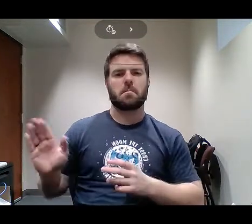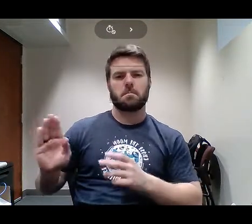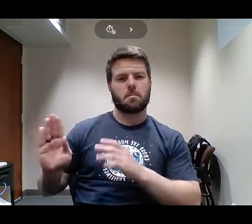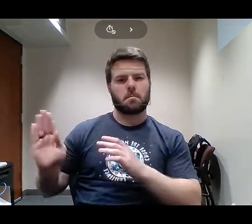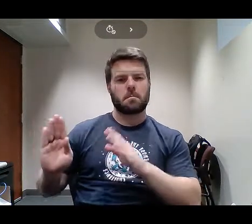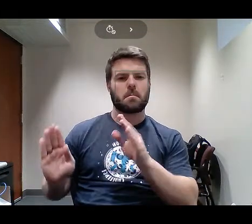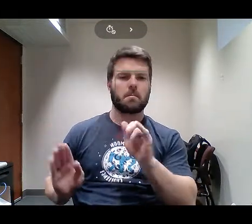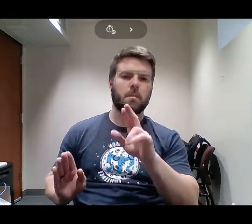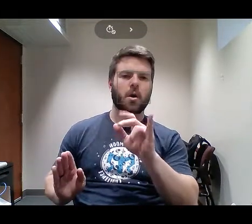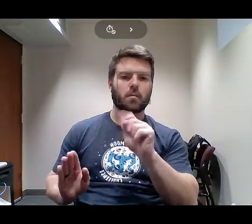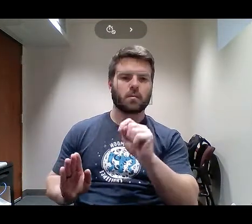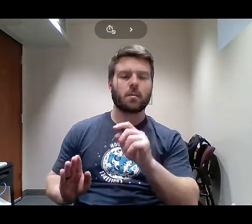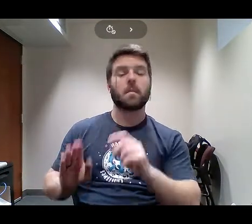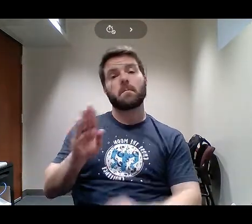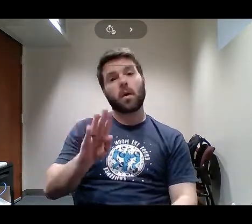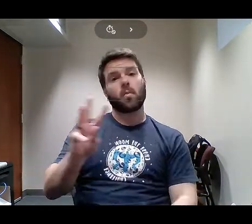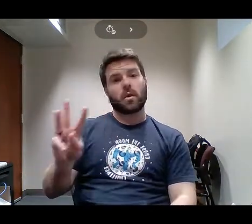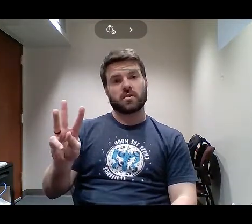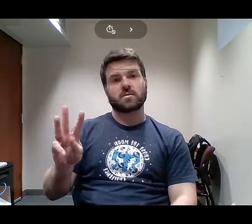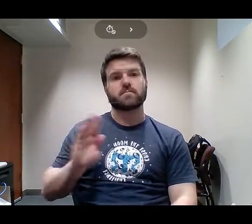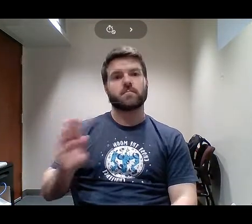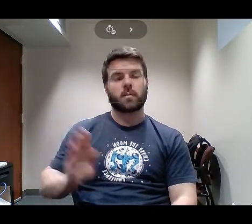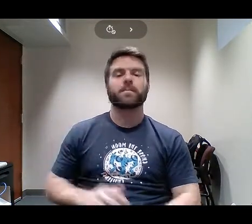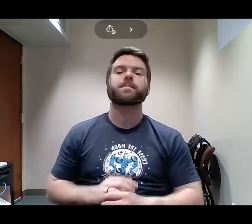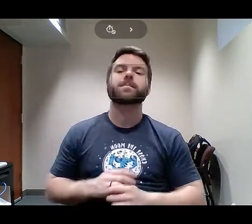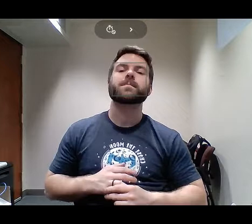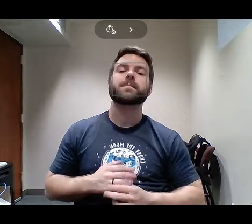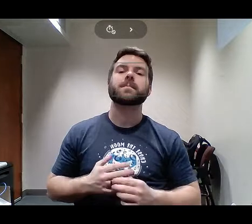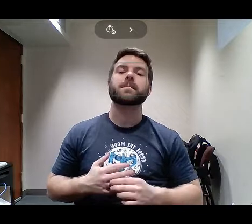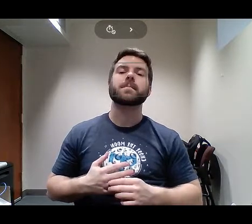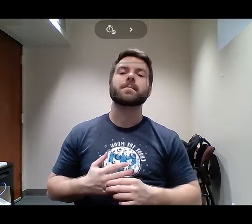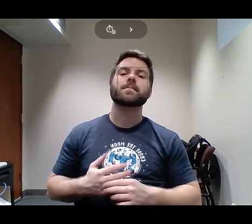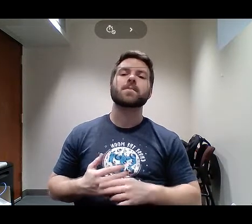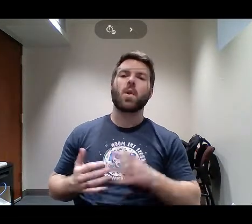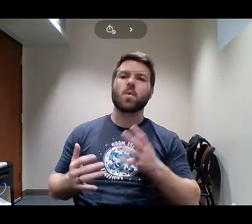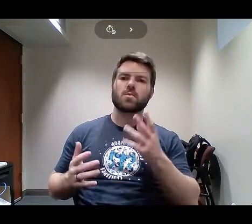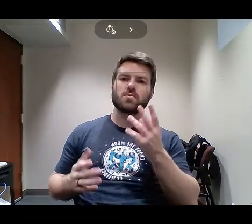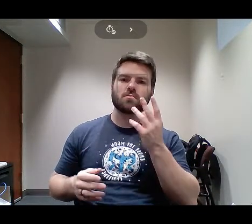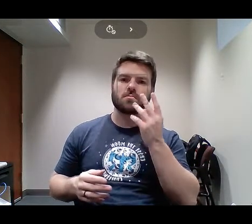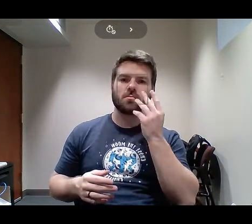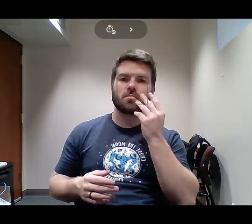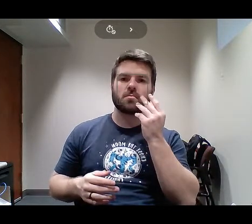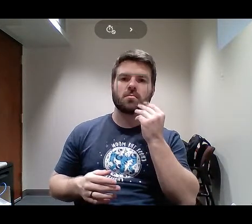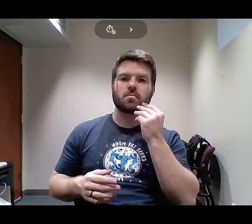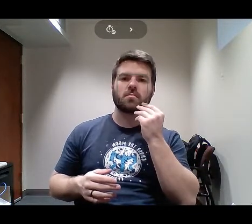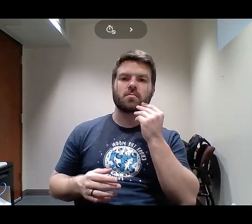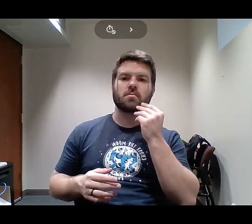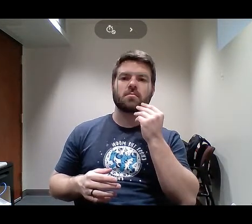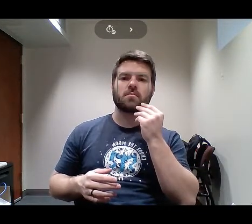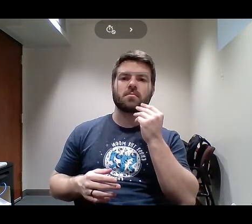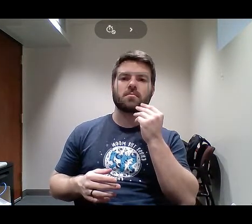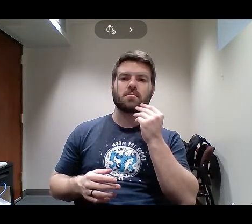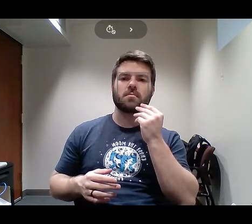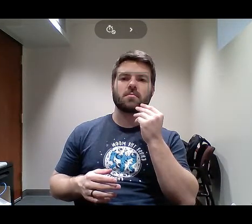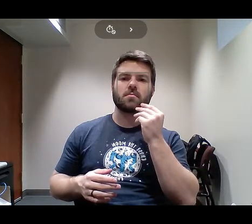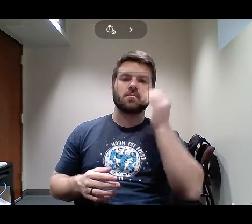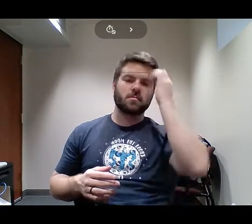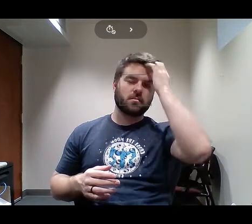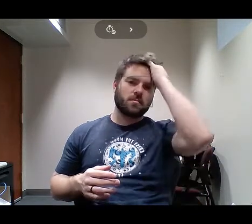So, I wanted to get the news as I was giving it to the people. So, sometimes I wouldn't read my copy and it'd be like six people in a pile